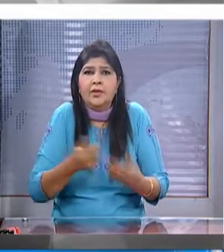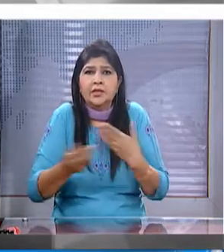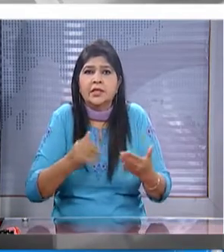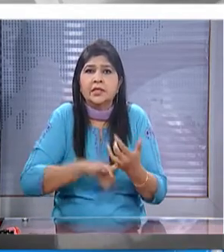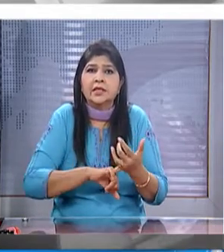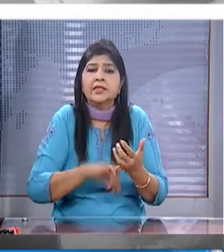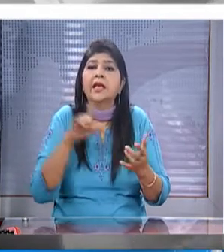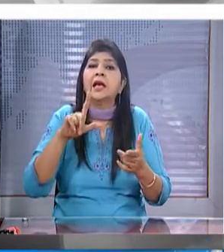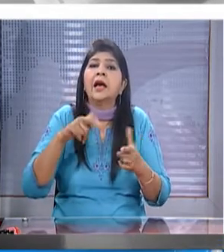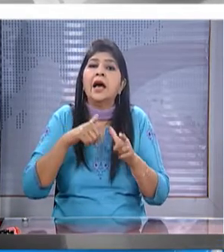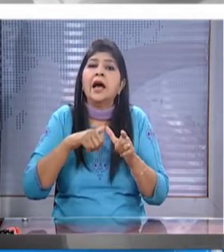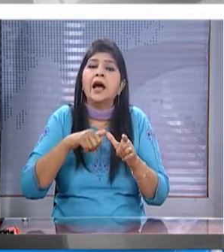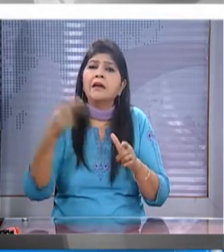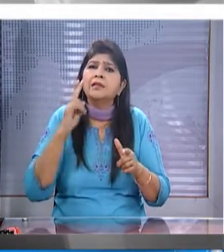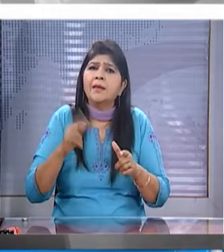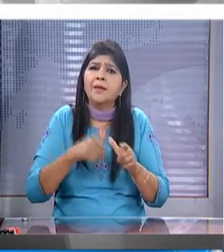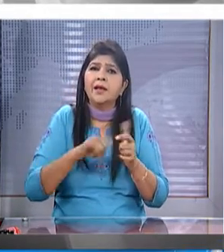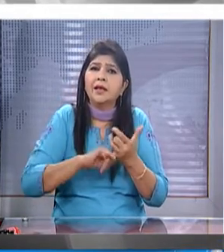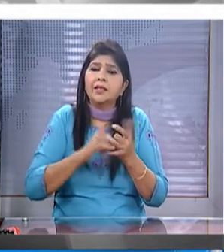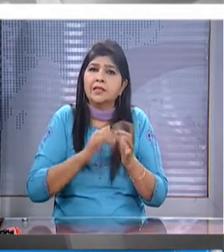in states like assam and manipur